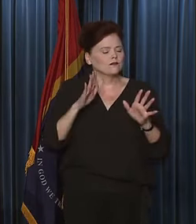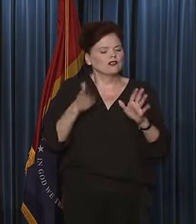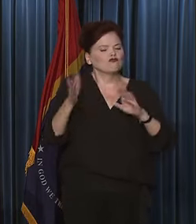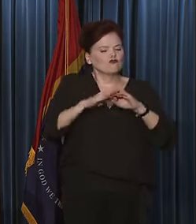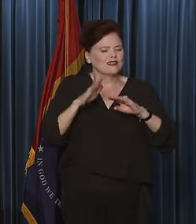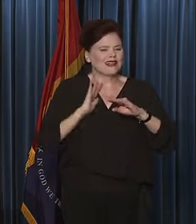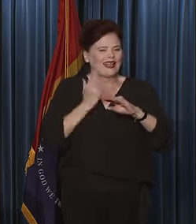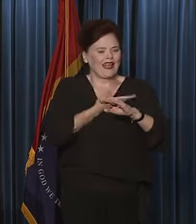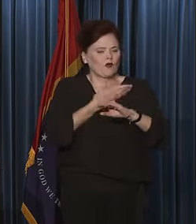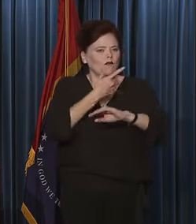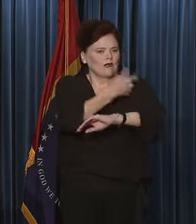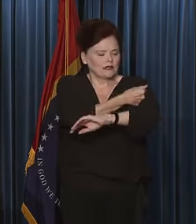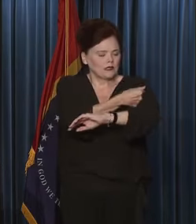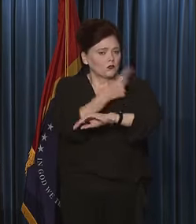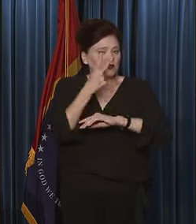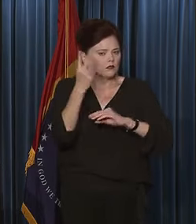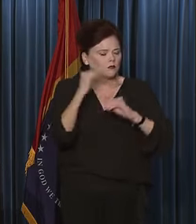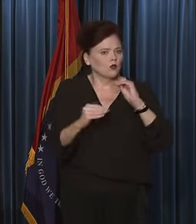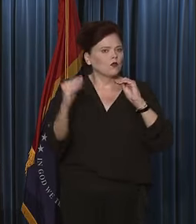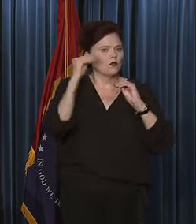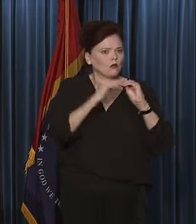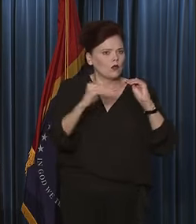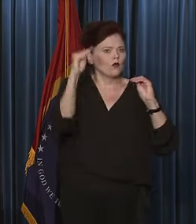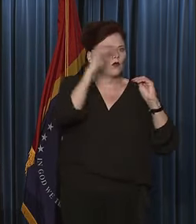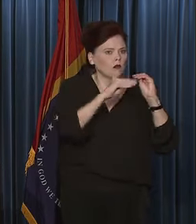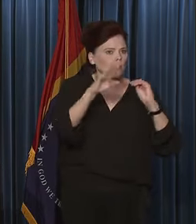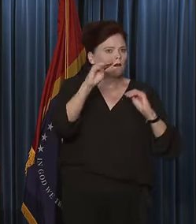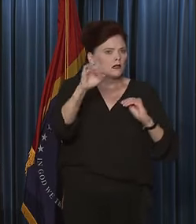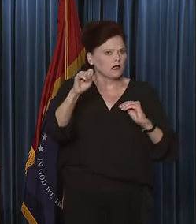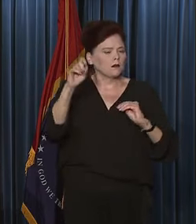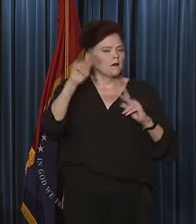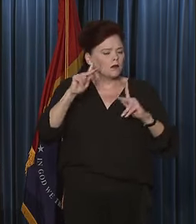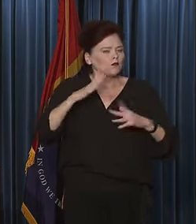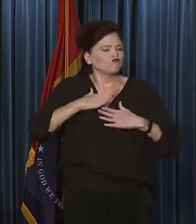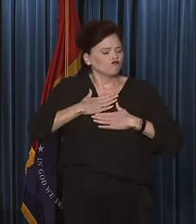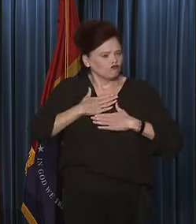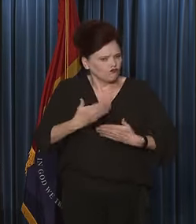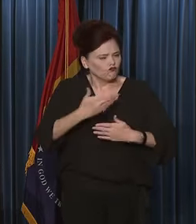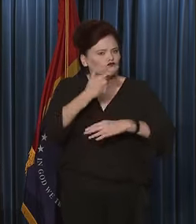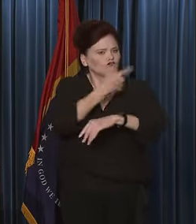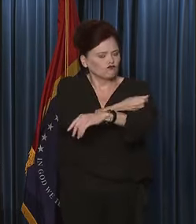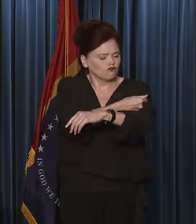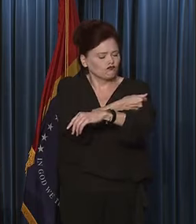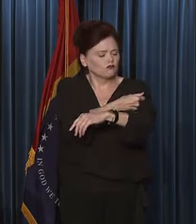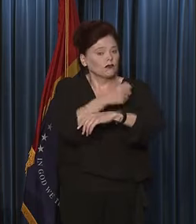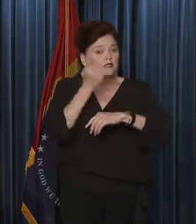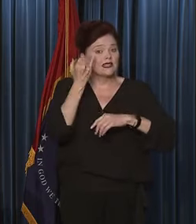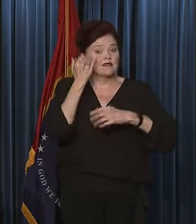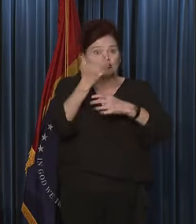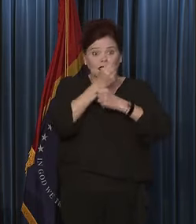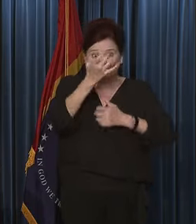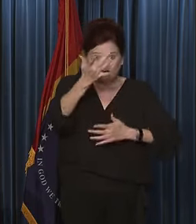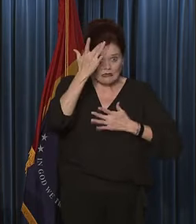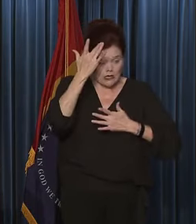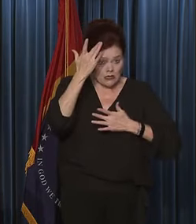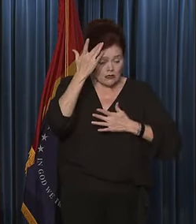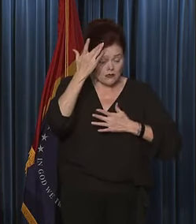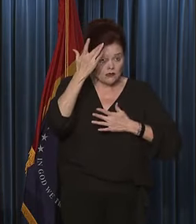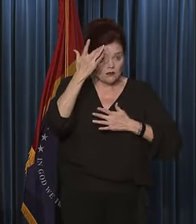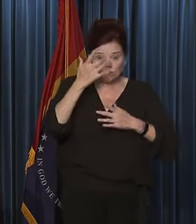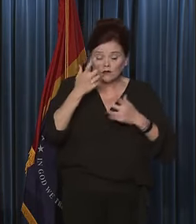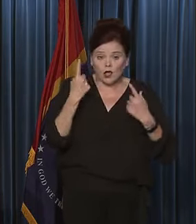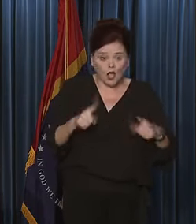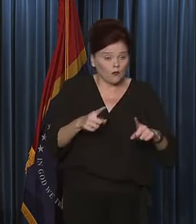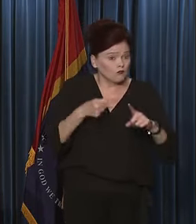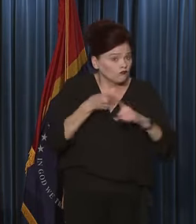and we've seen more and more Mississippians who are willing to do that. And if you do get sick, if you